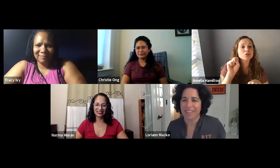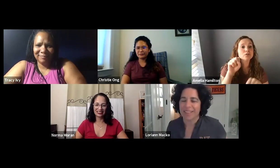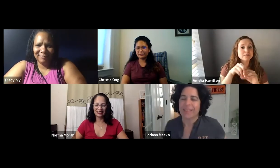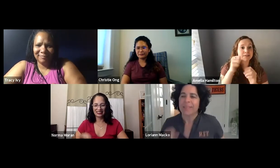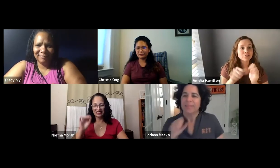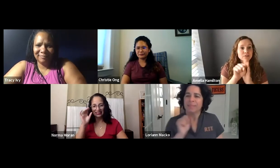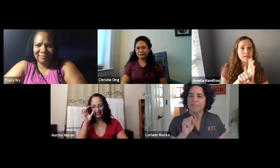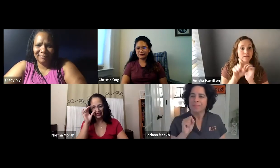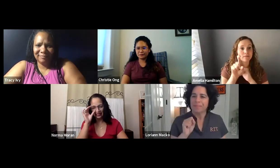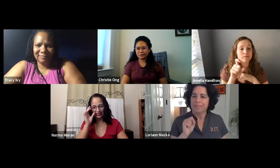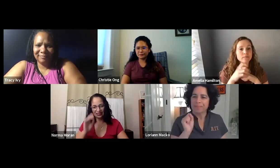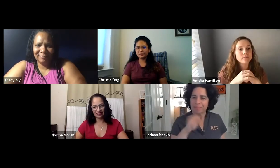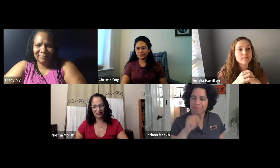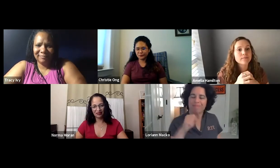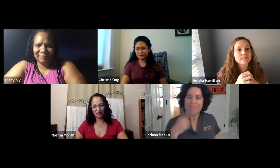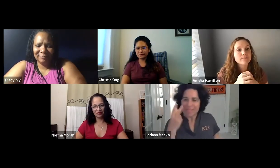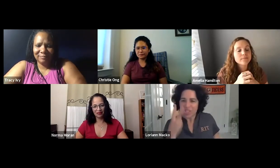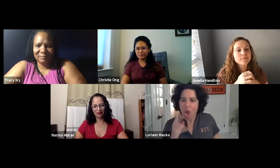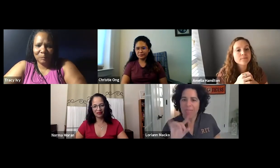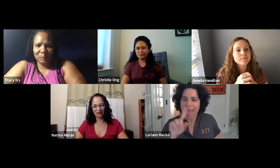Lorianne, are there individual NTID chapters in each state?